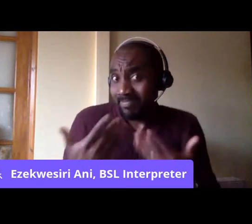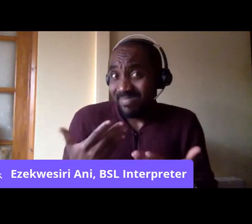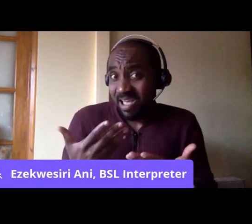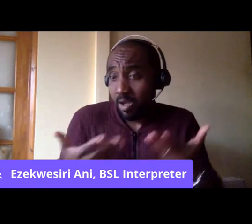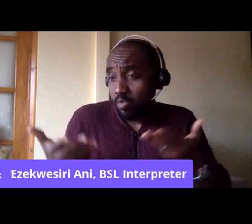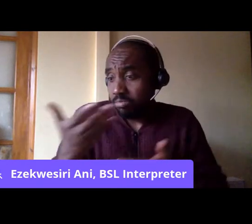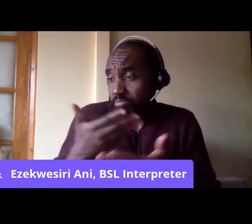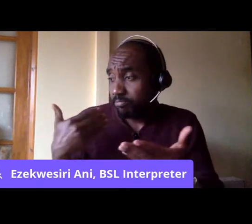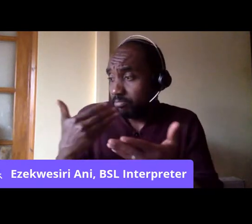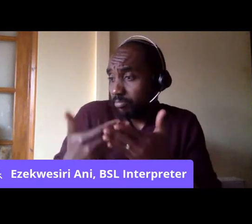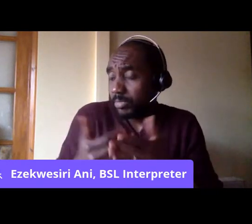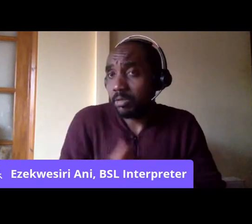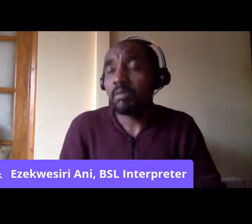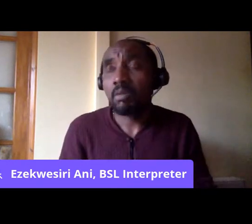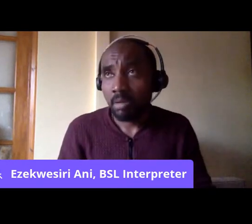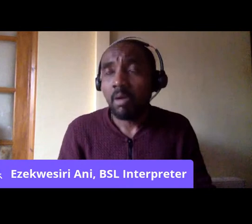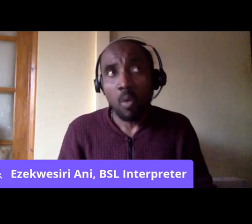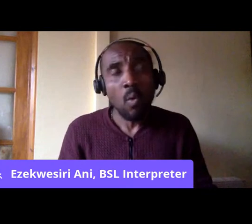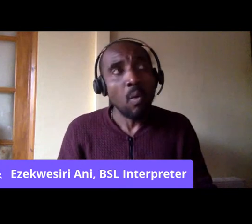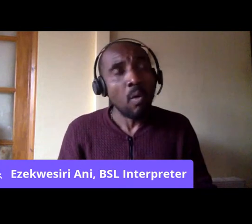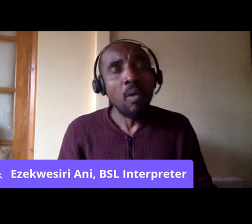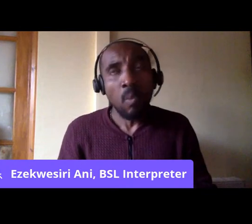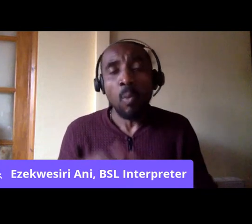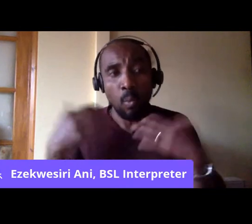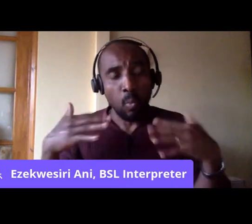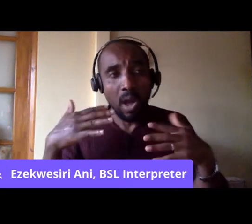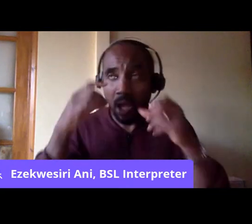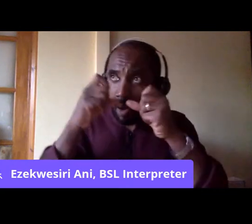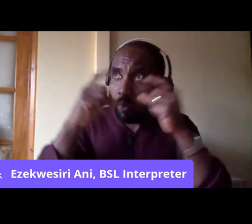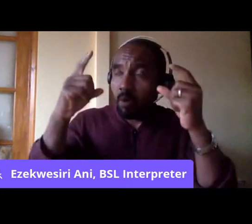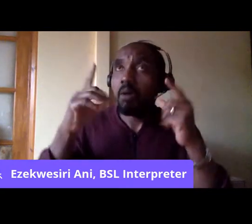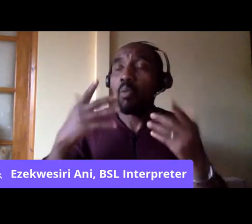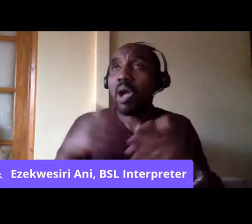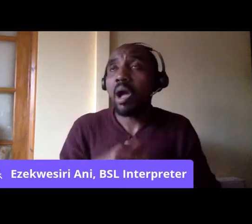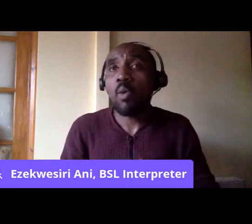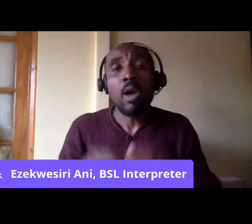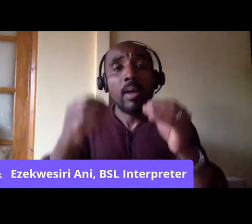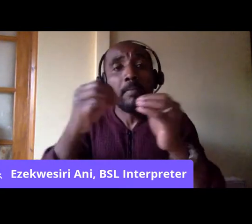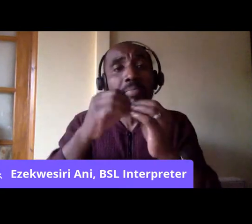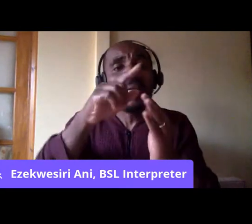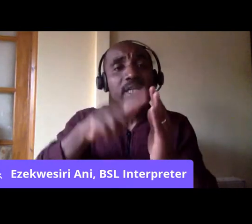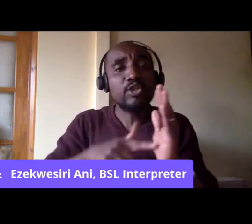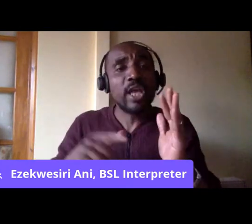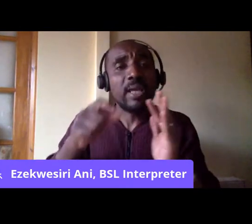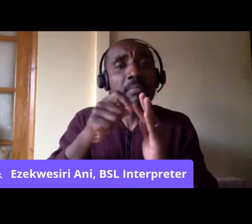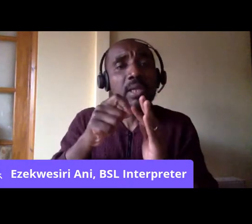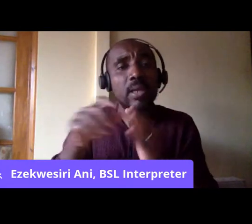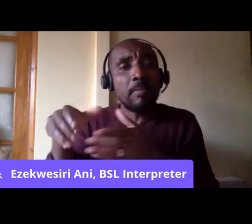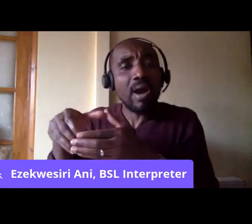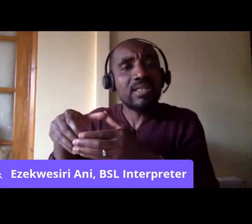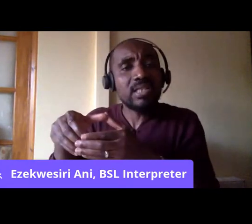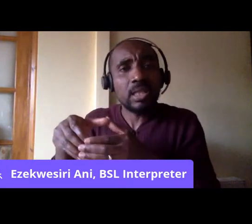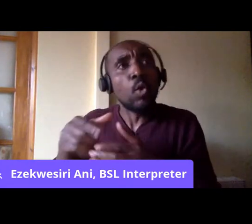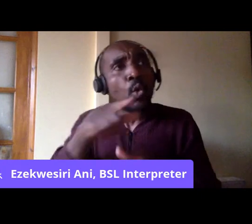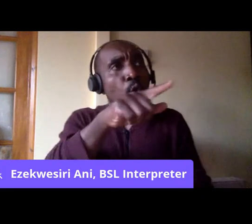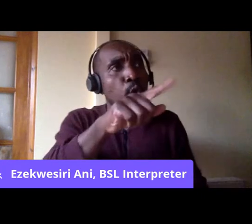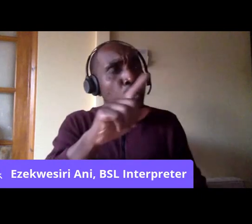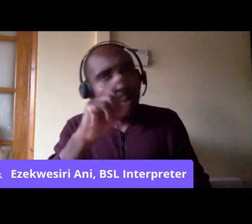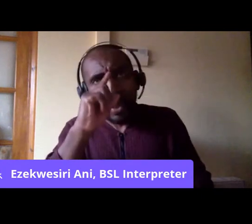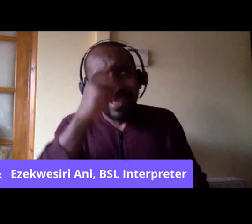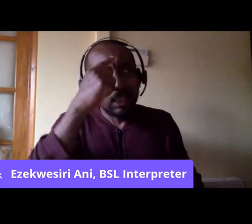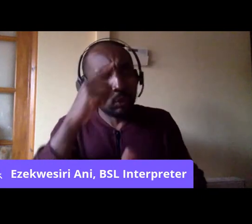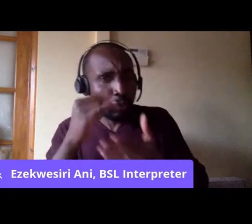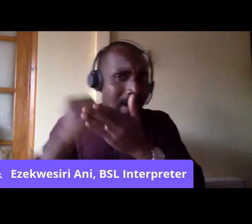now was very insightful, especially on the question of the way the BJP says that you're anti-Hindu if you go against their